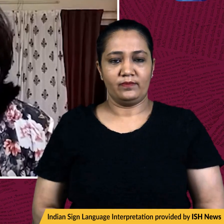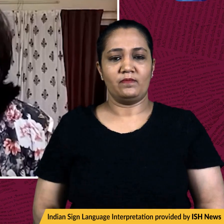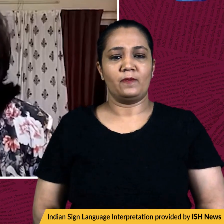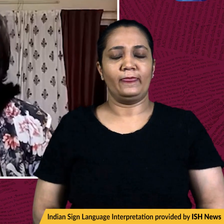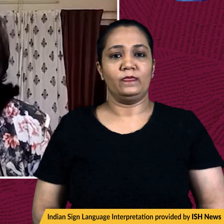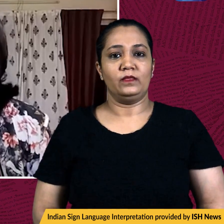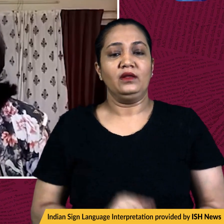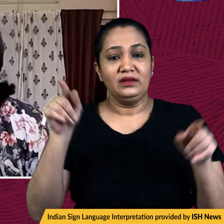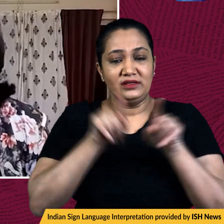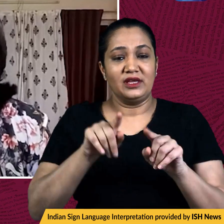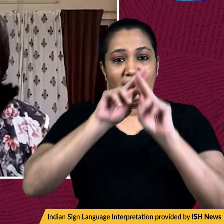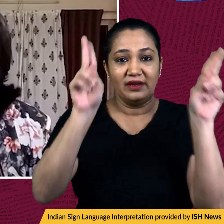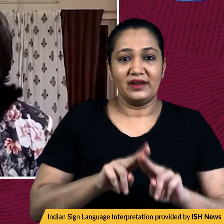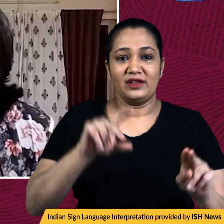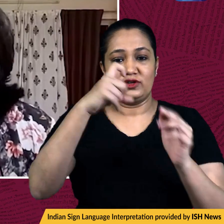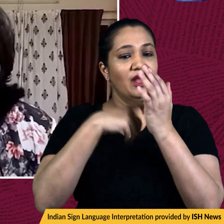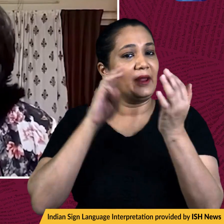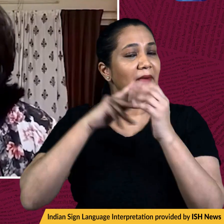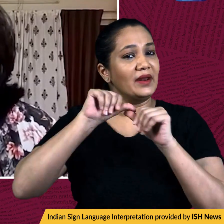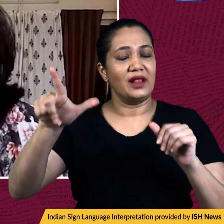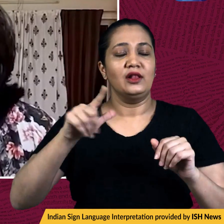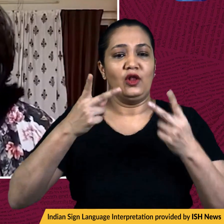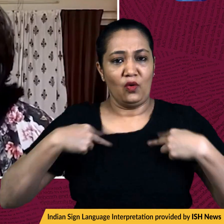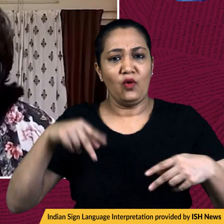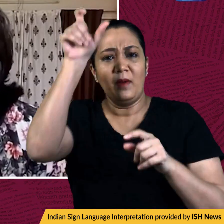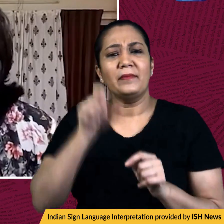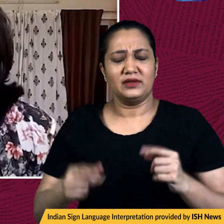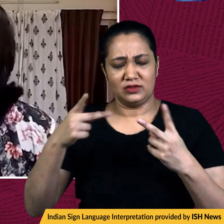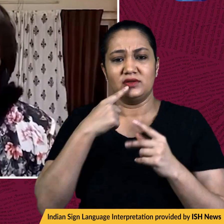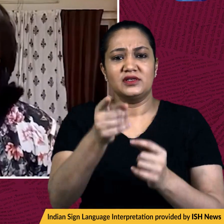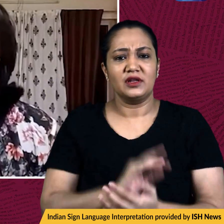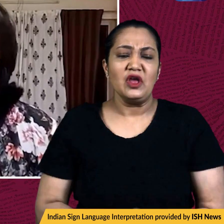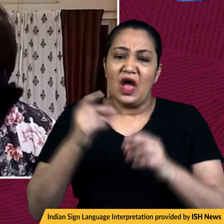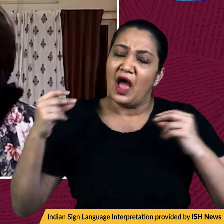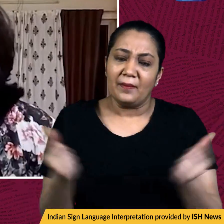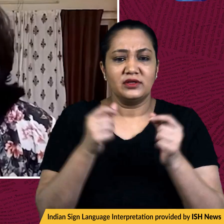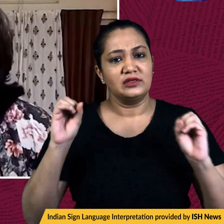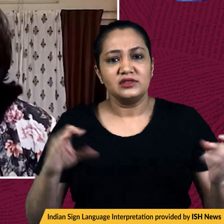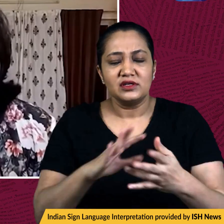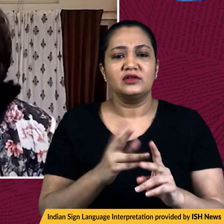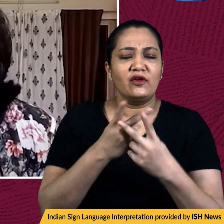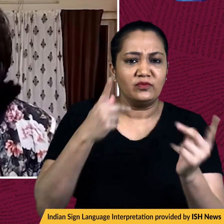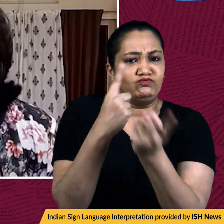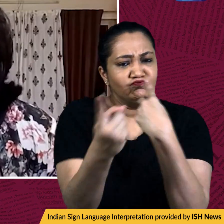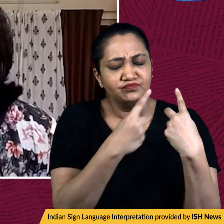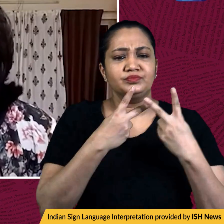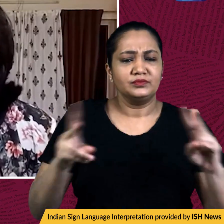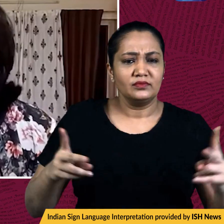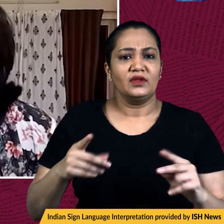Now, the International Criminal Court prosecutor has said that he will immediately proceed with an investigation into the alleged